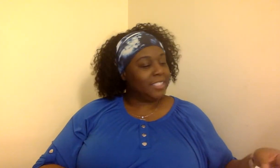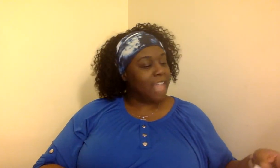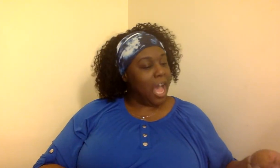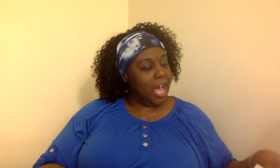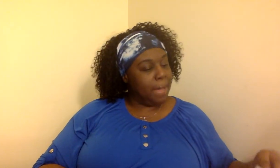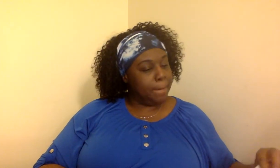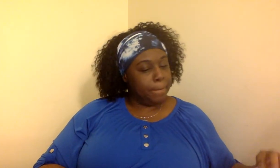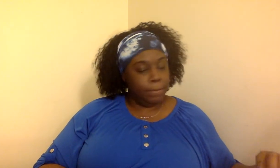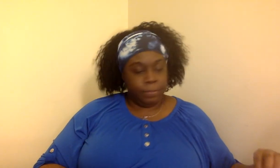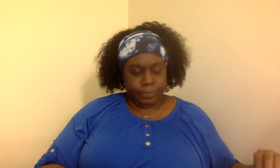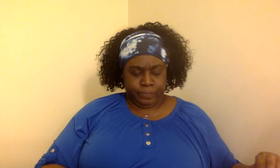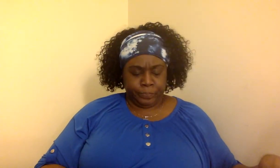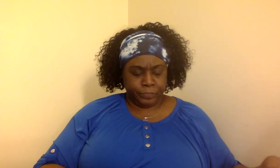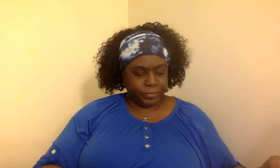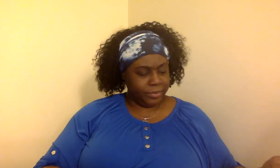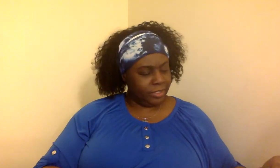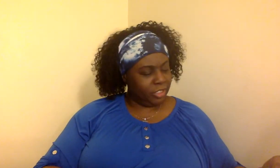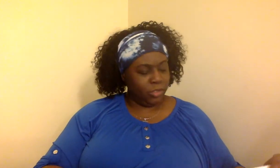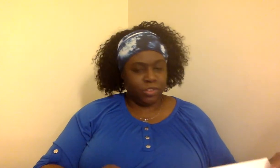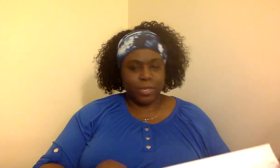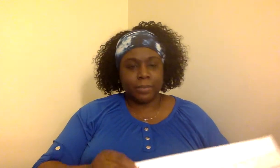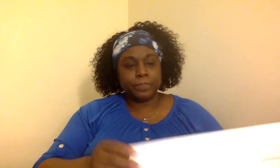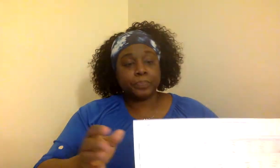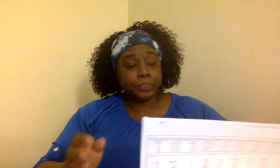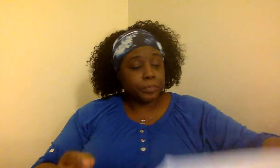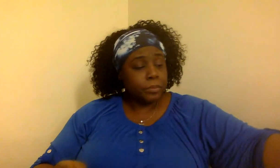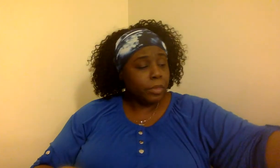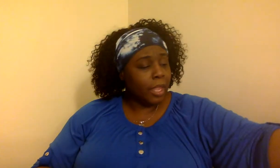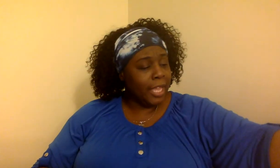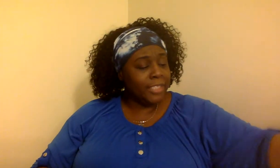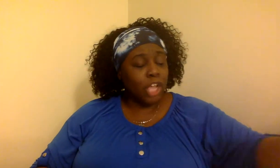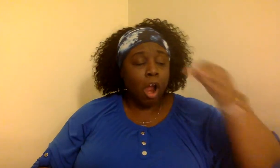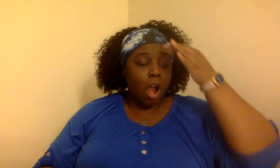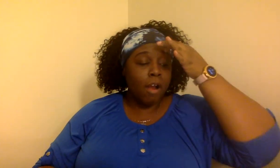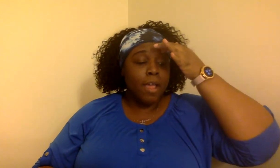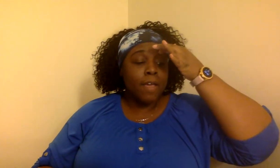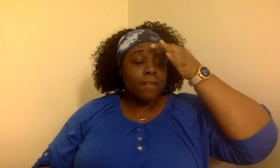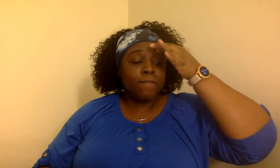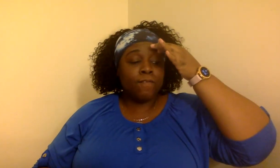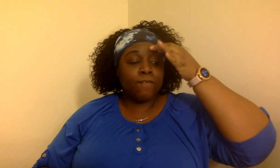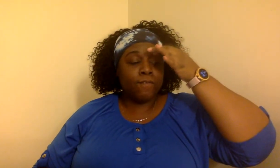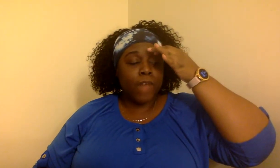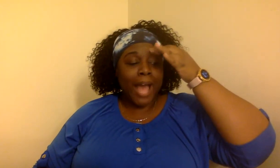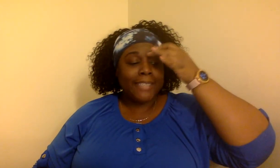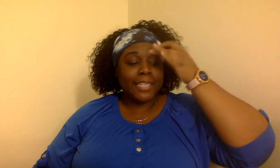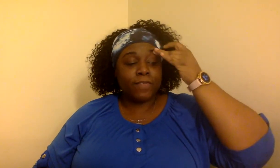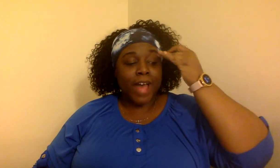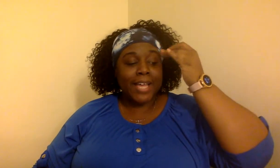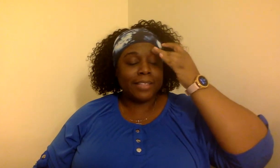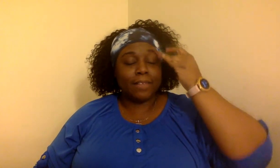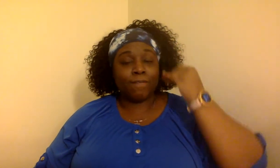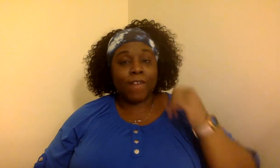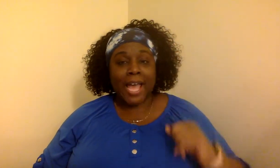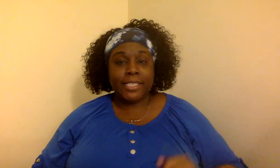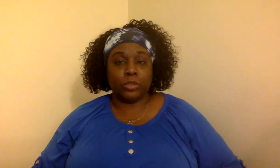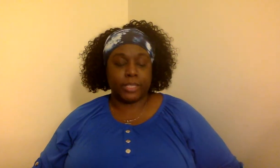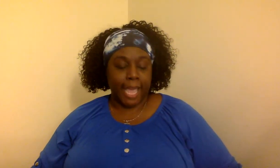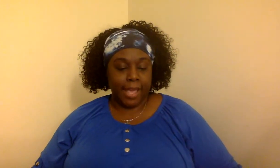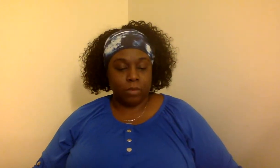up, excuse me, is our identifying the final sound.